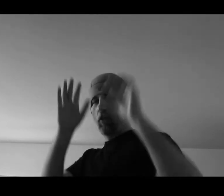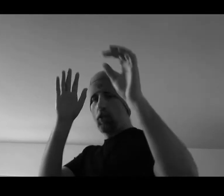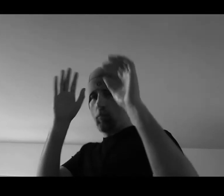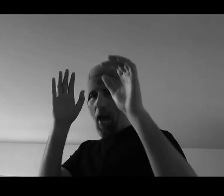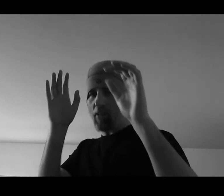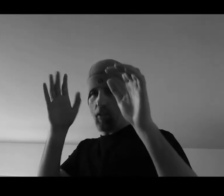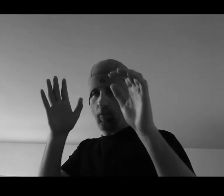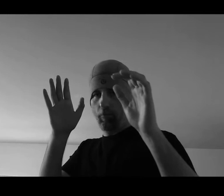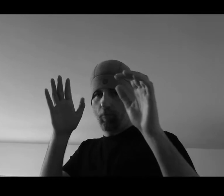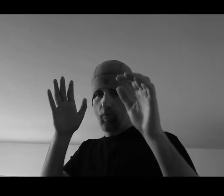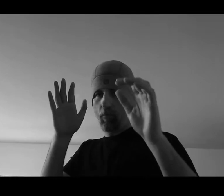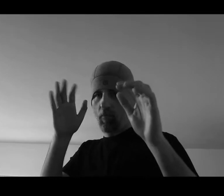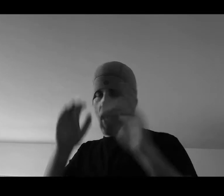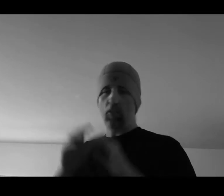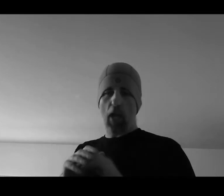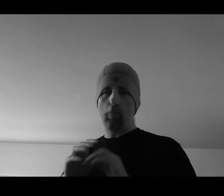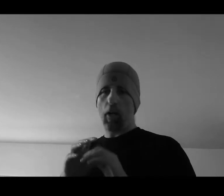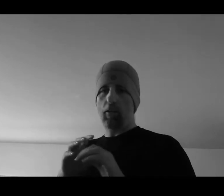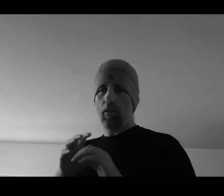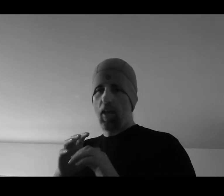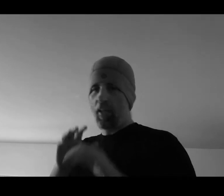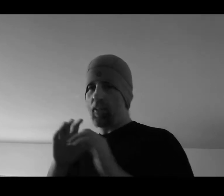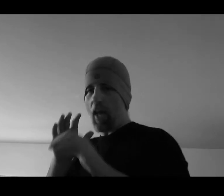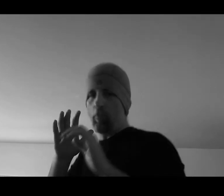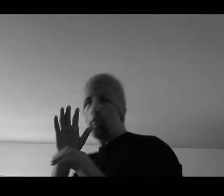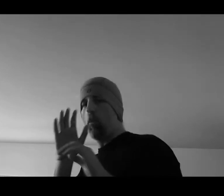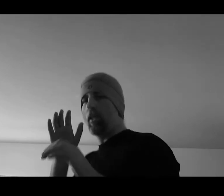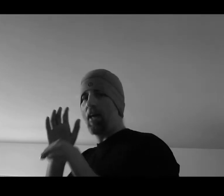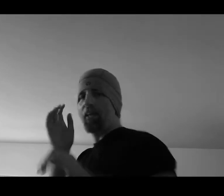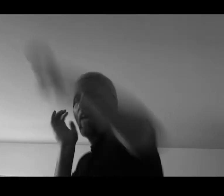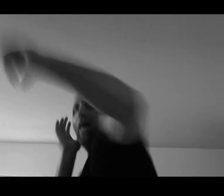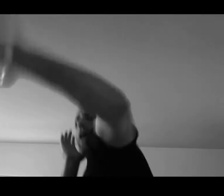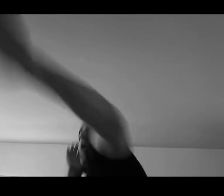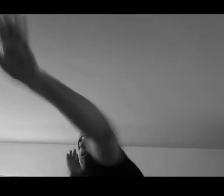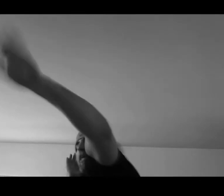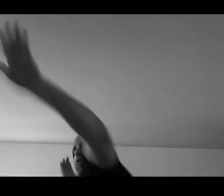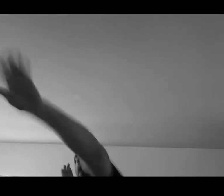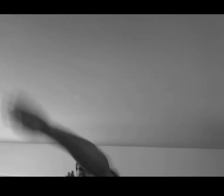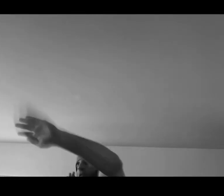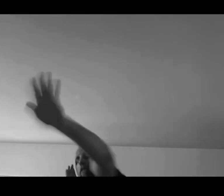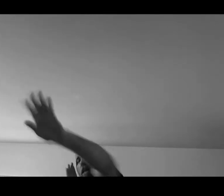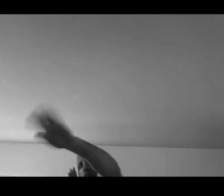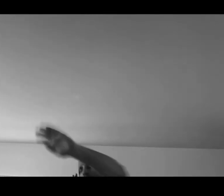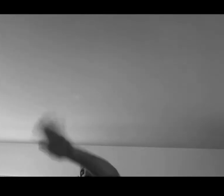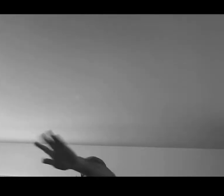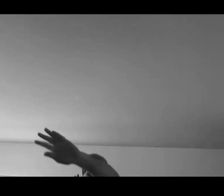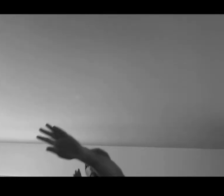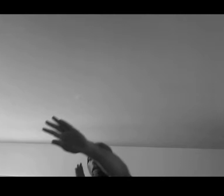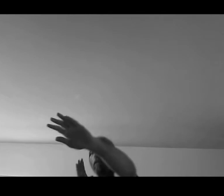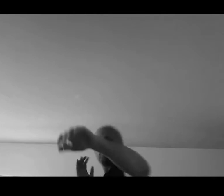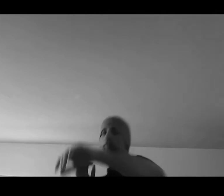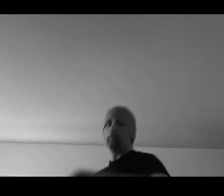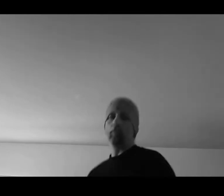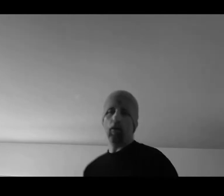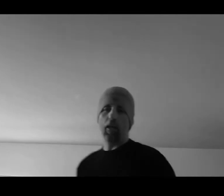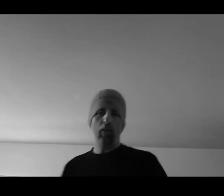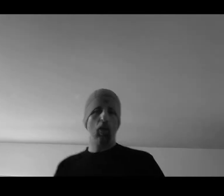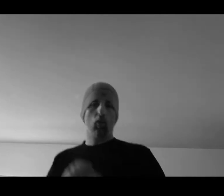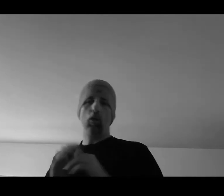you're spazzing that jab button, it's got to be more like, oh, get away from me, get away from me, right? Whereas